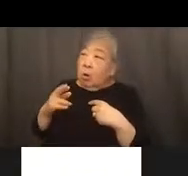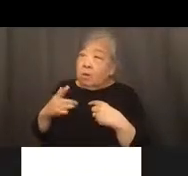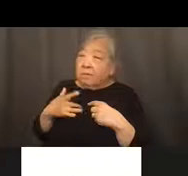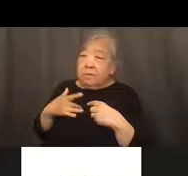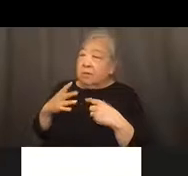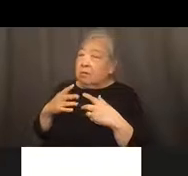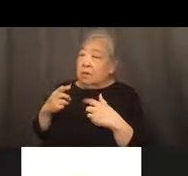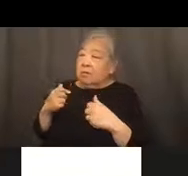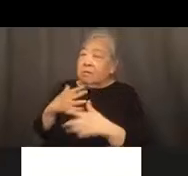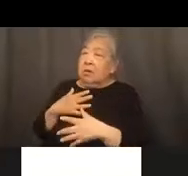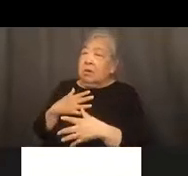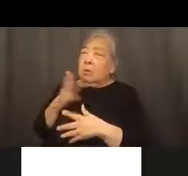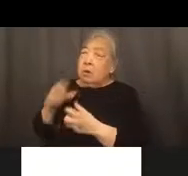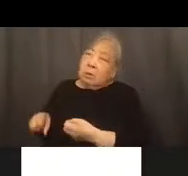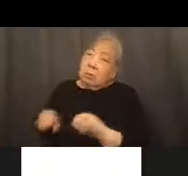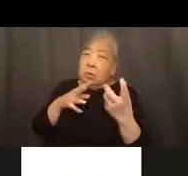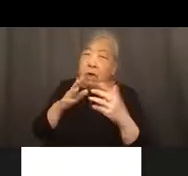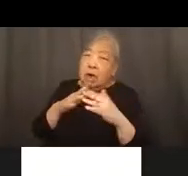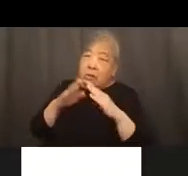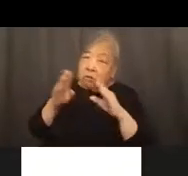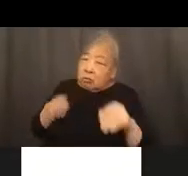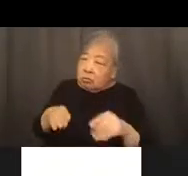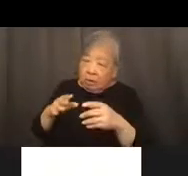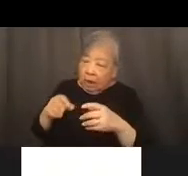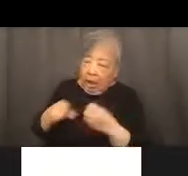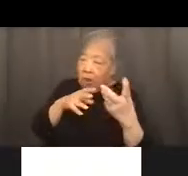or not having a roof over there in the children's house.